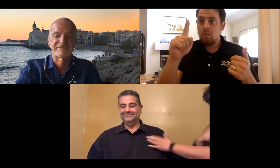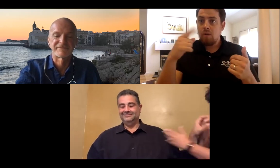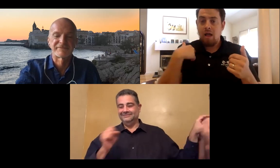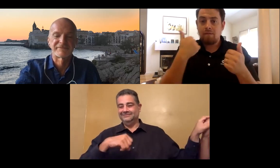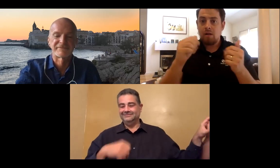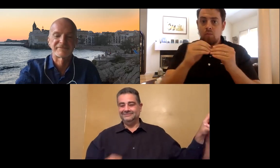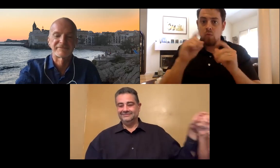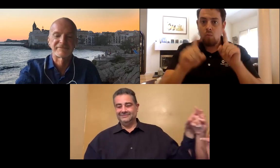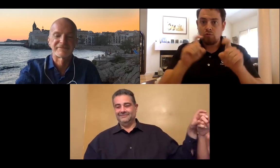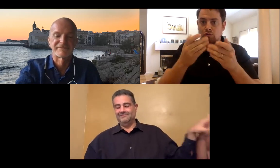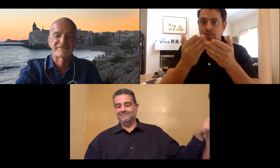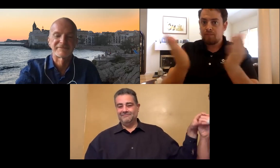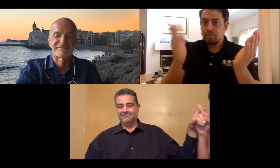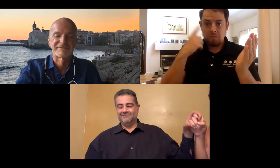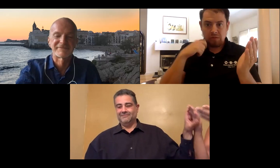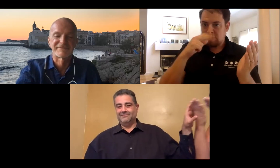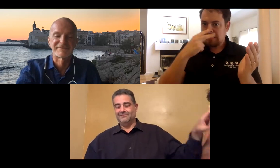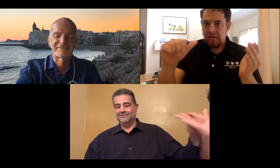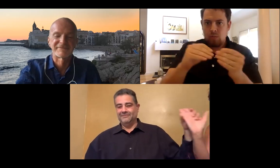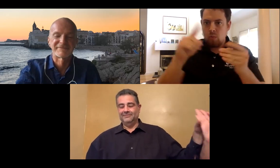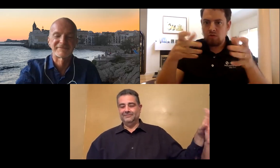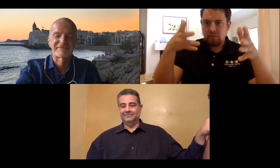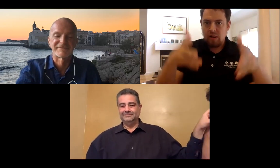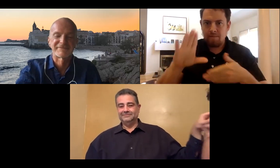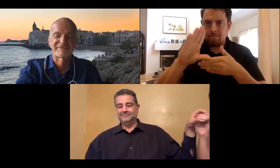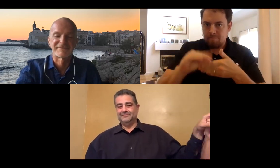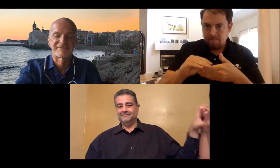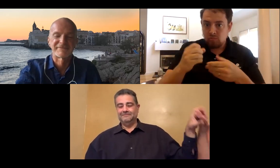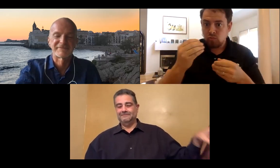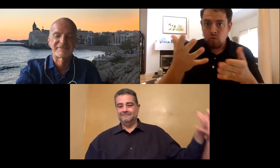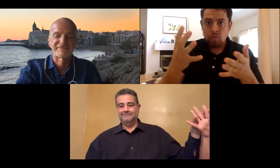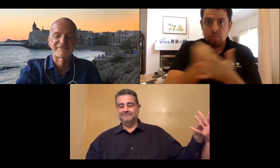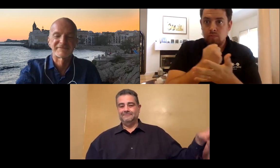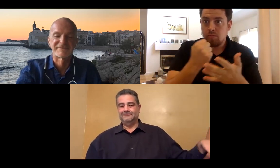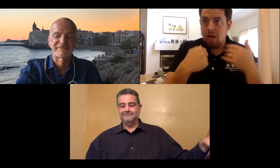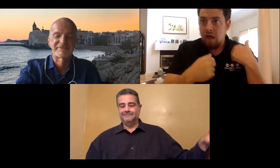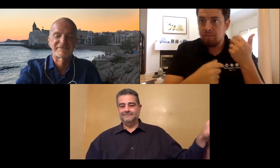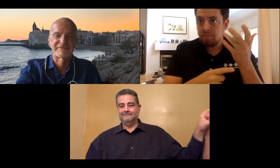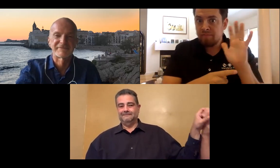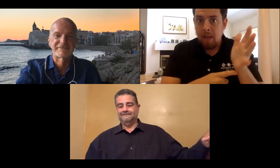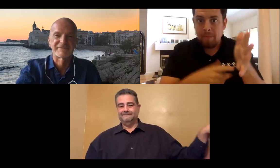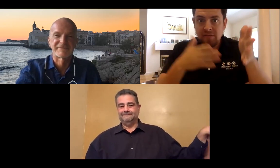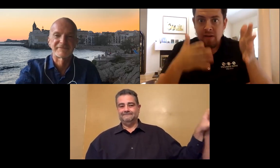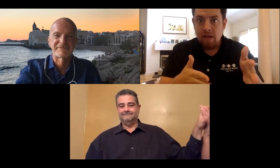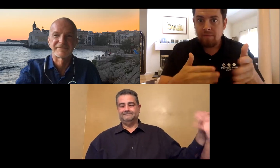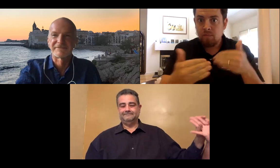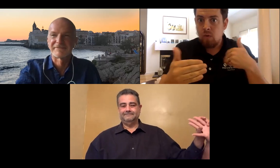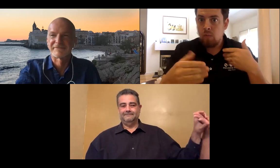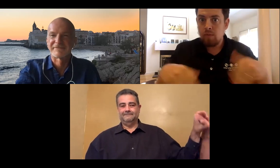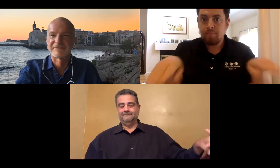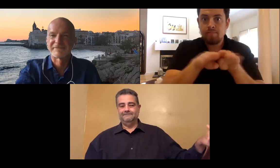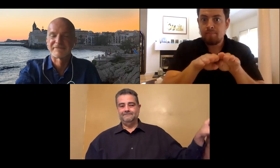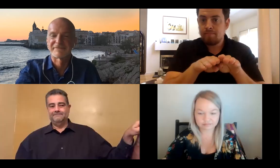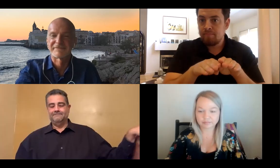Very, very heartfelt sentiments, Brian. So I'm not seeing any more questions left.